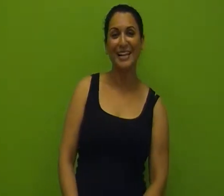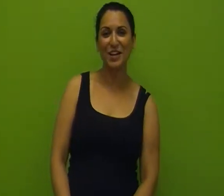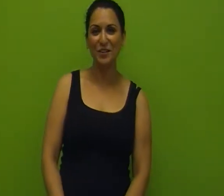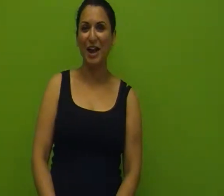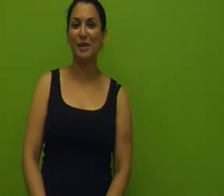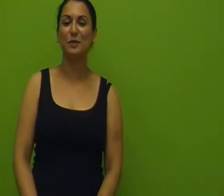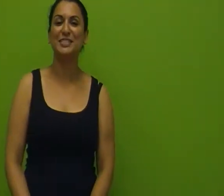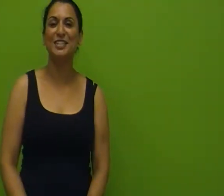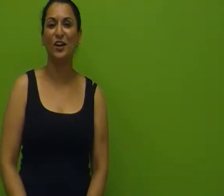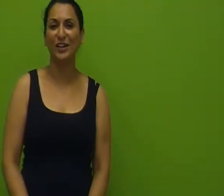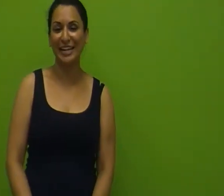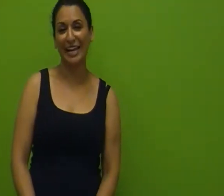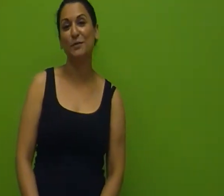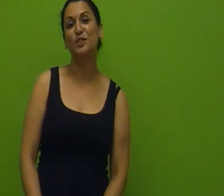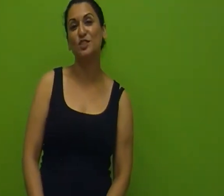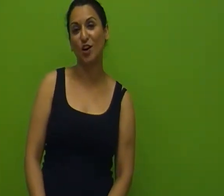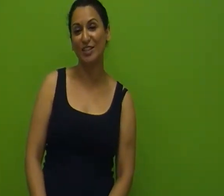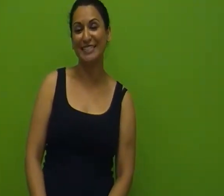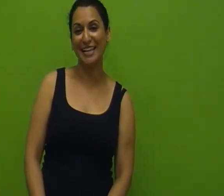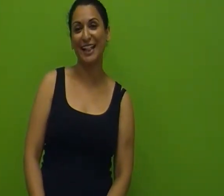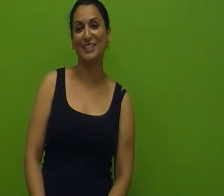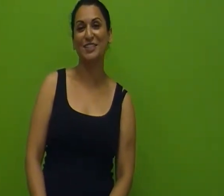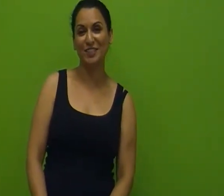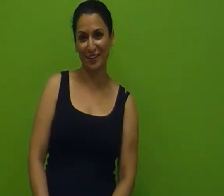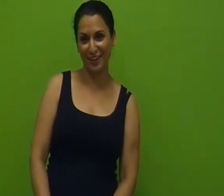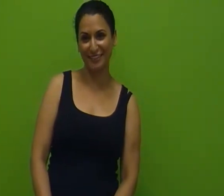Hello, I am Princey Hart and I am the Stars Talent Studio.